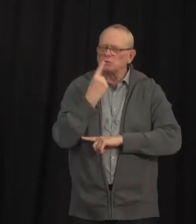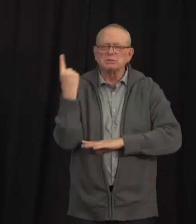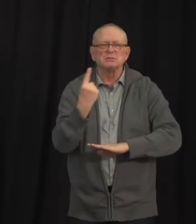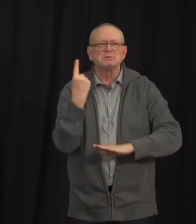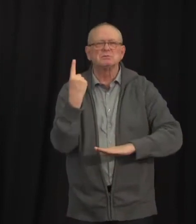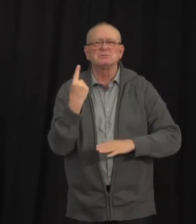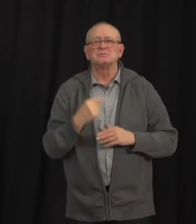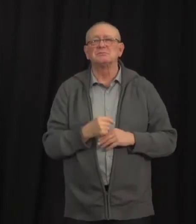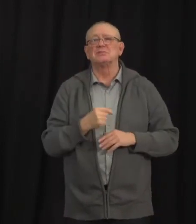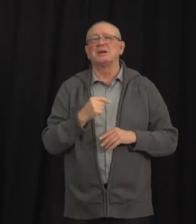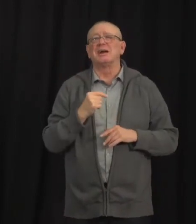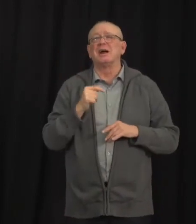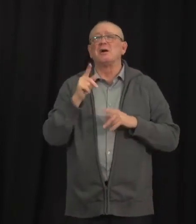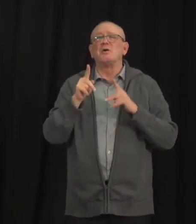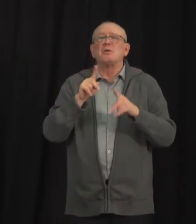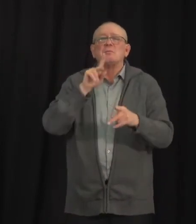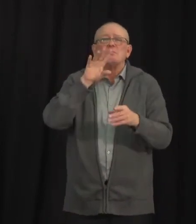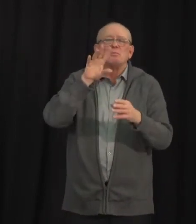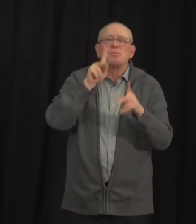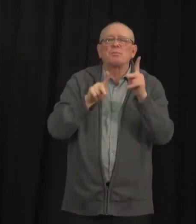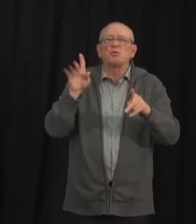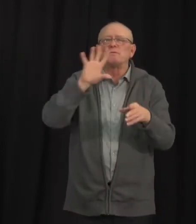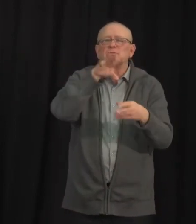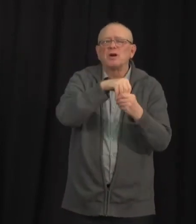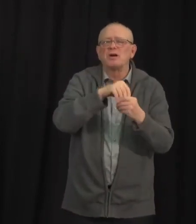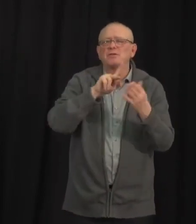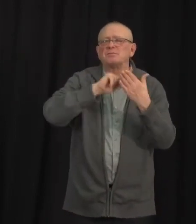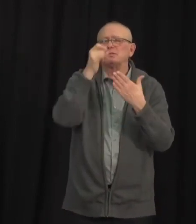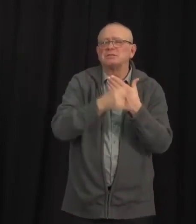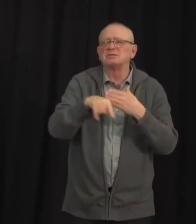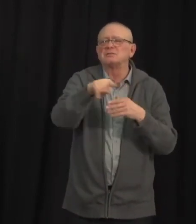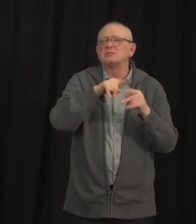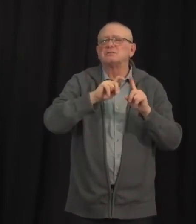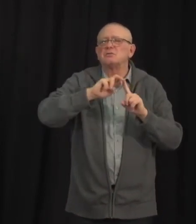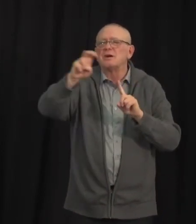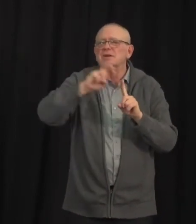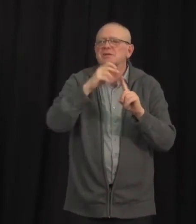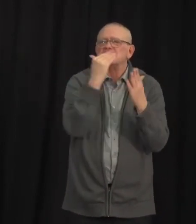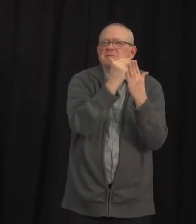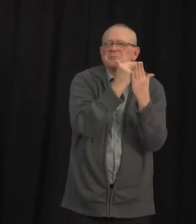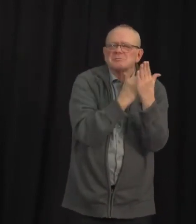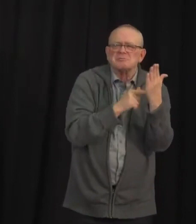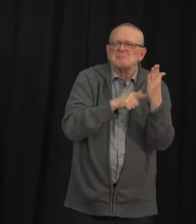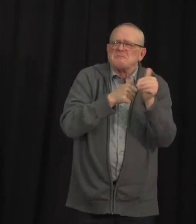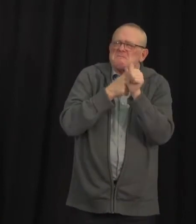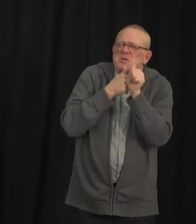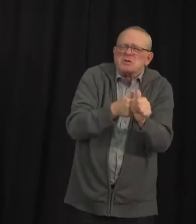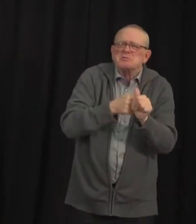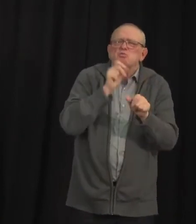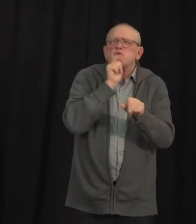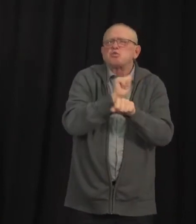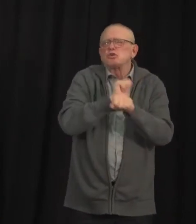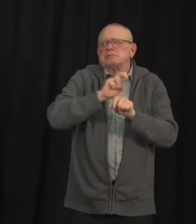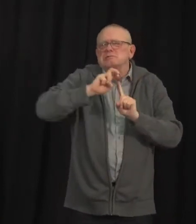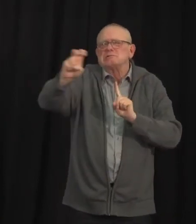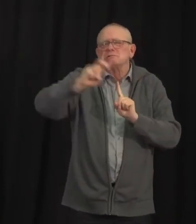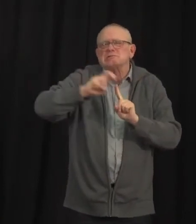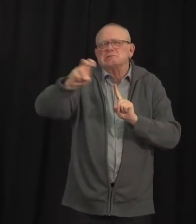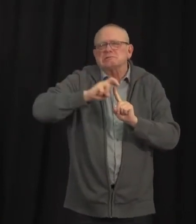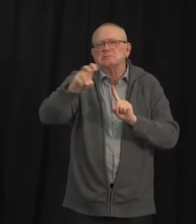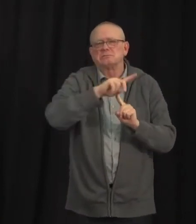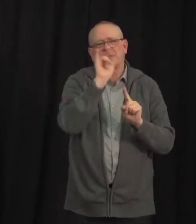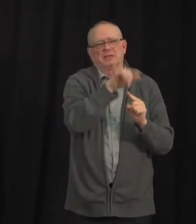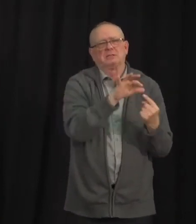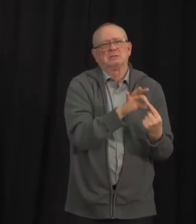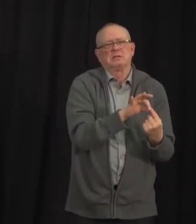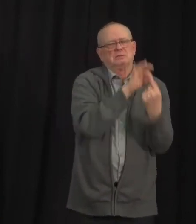from the UK in the last 14 days who are participating in the border pilot must also immediately quarantine at this